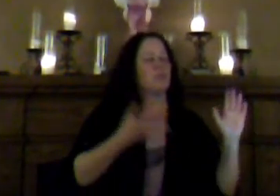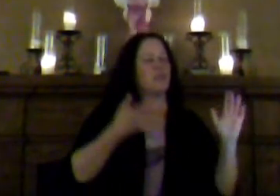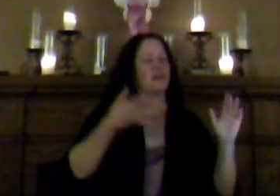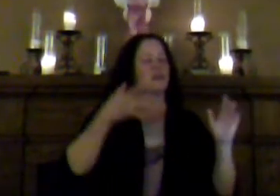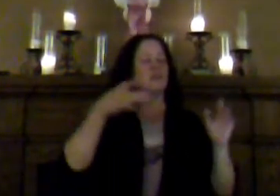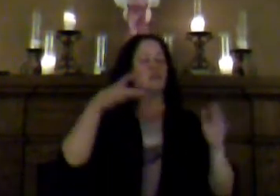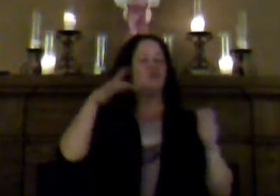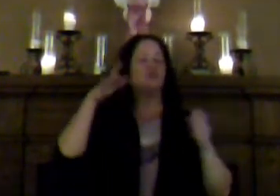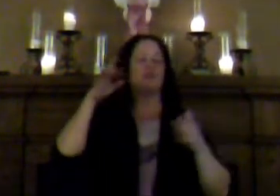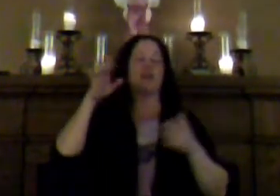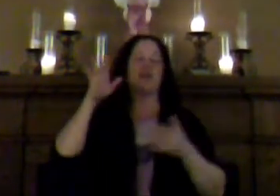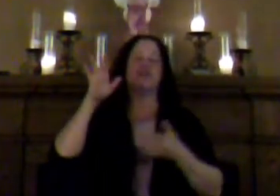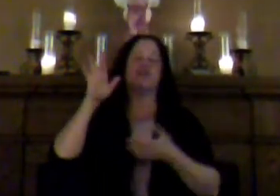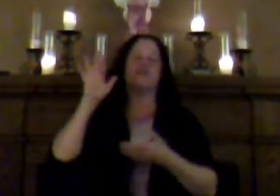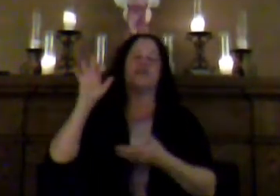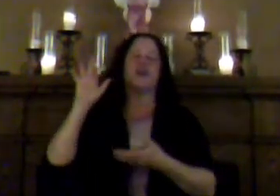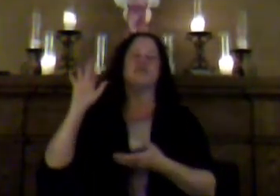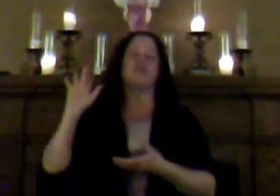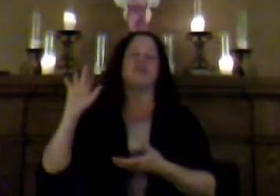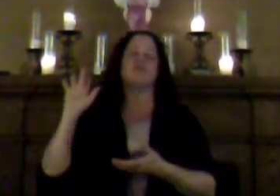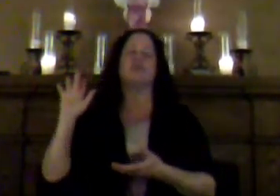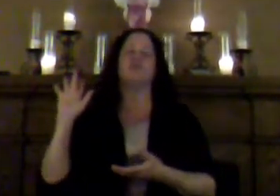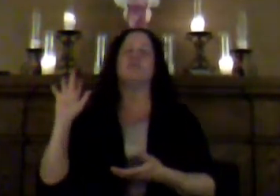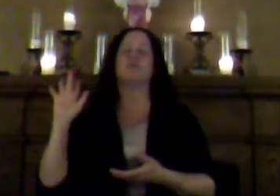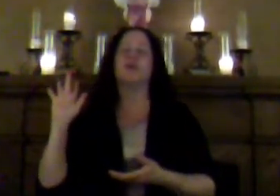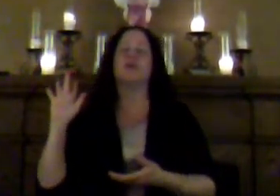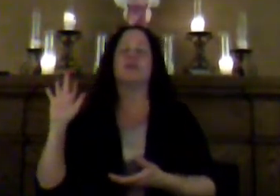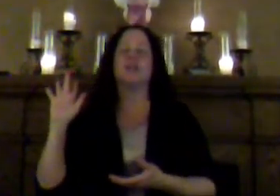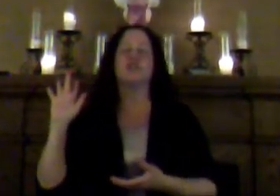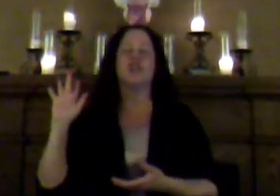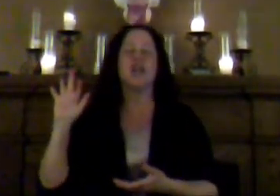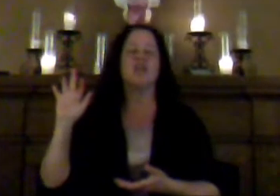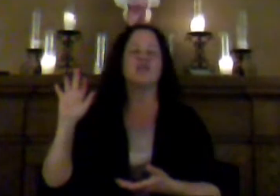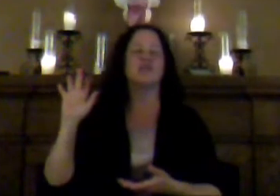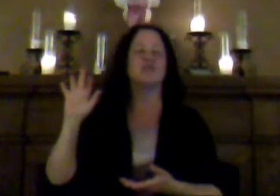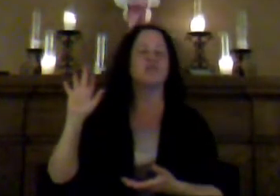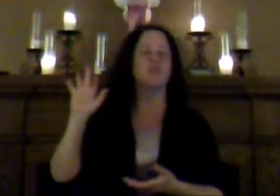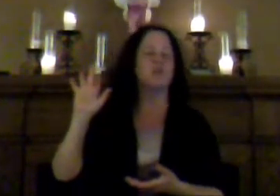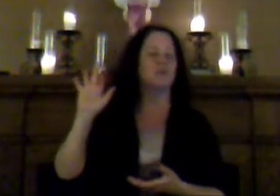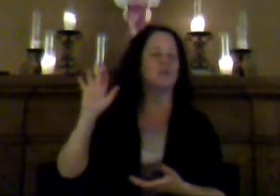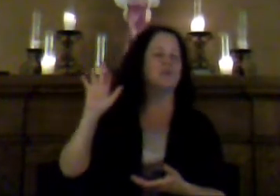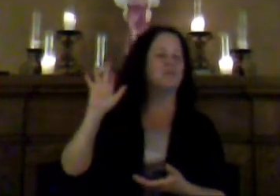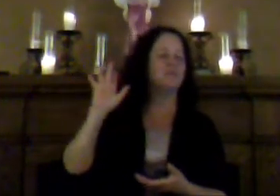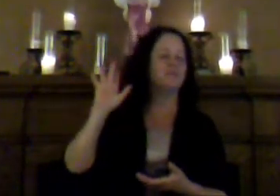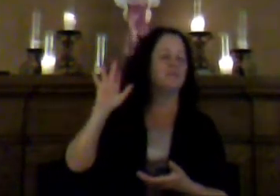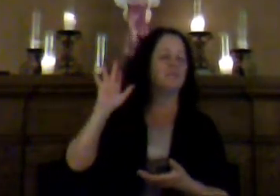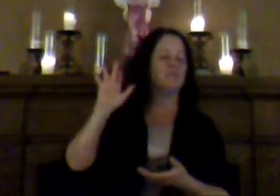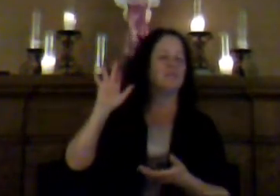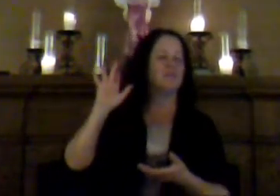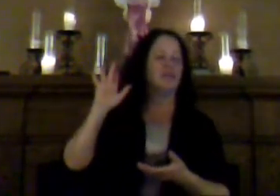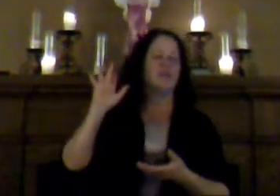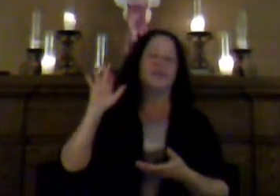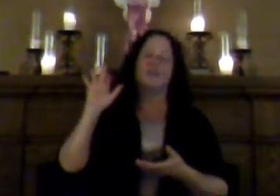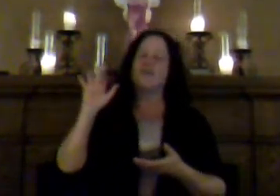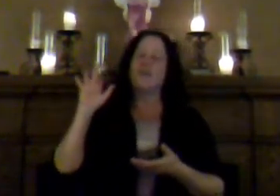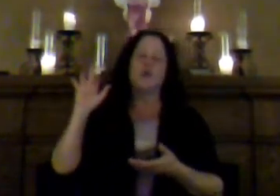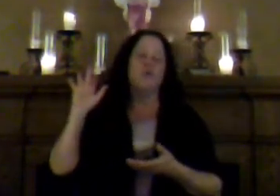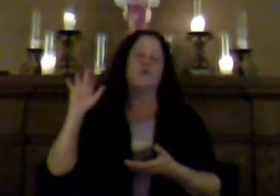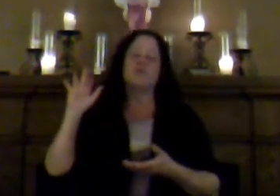This new age that you find yourself within will bring great change to this world. Yet the old is